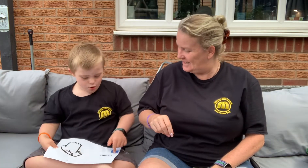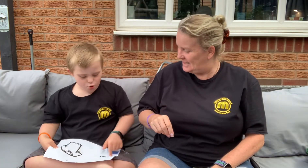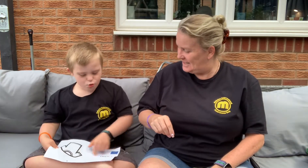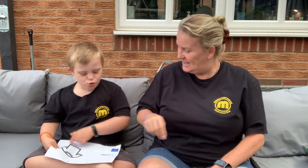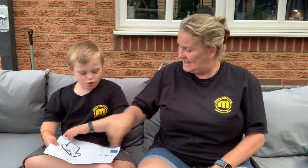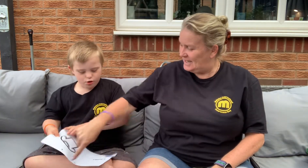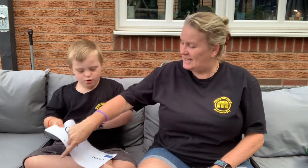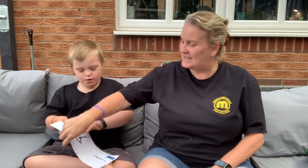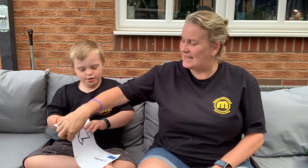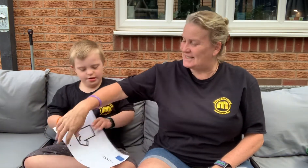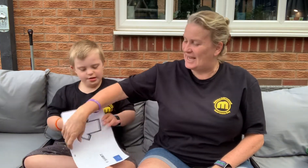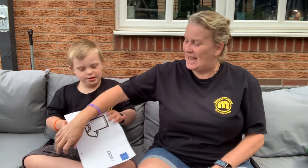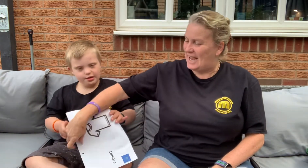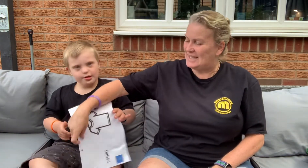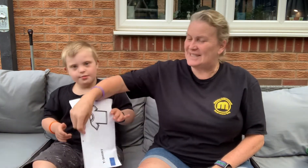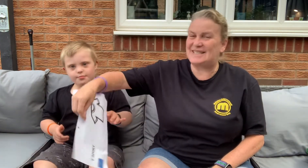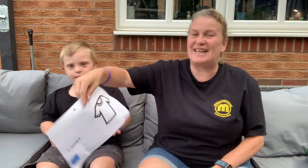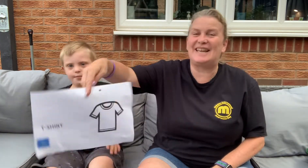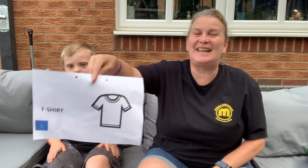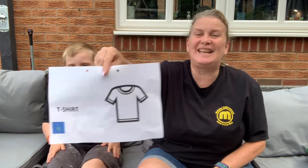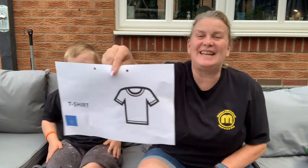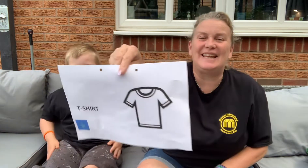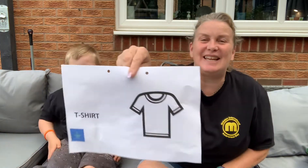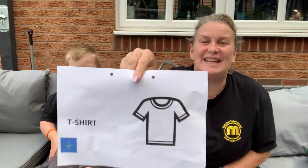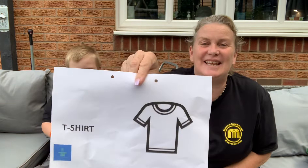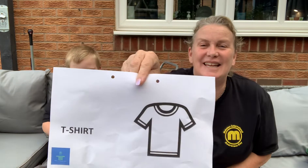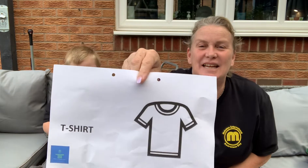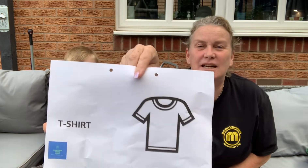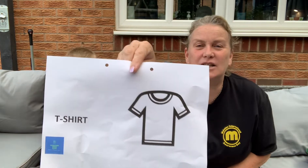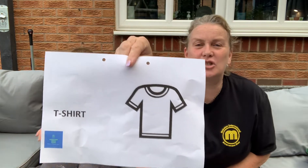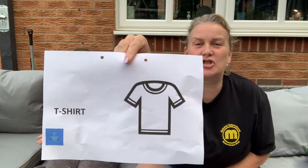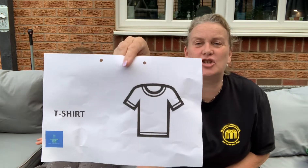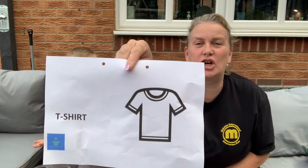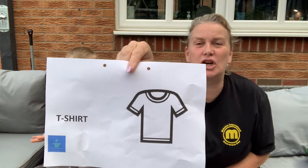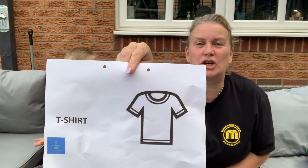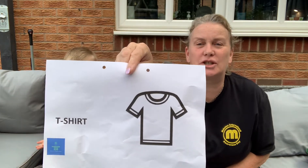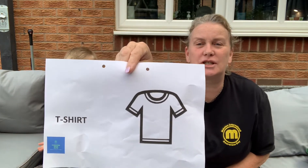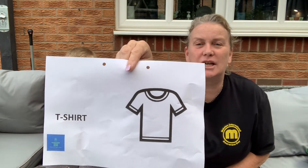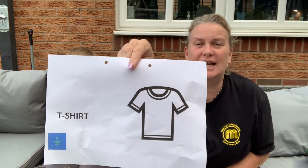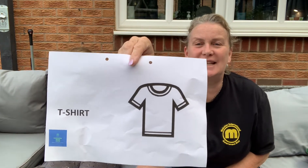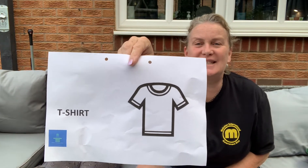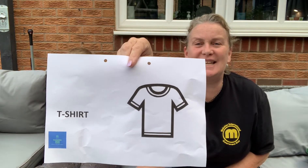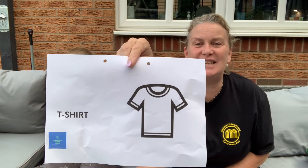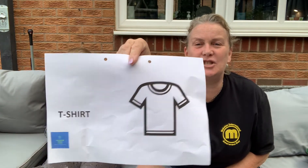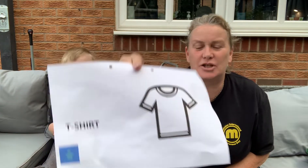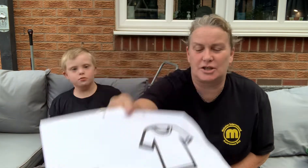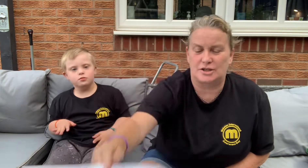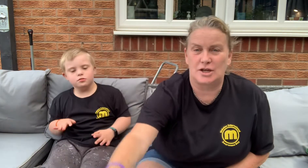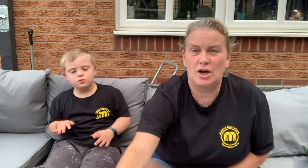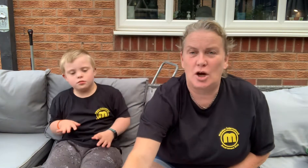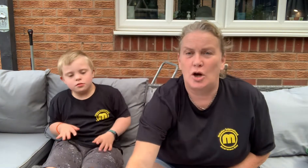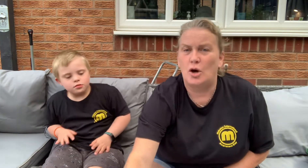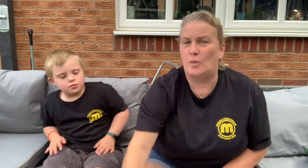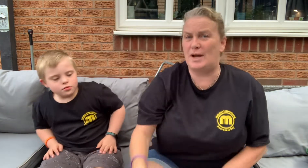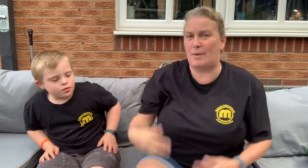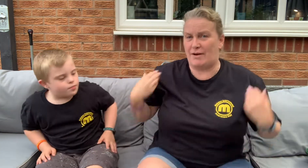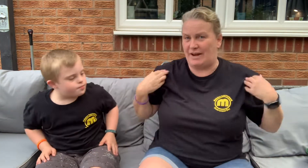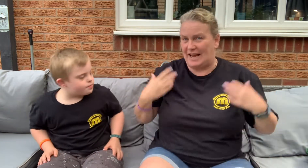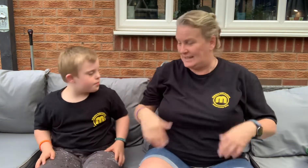Yoda. It says T-shirt. T-shirt. We're wearing our T